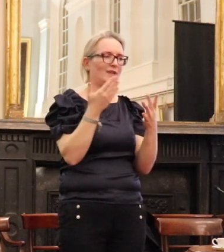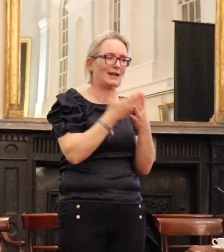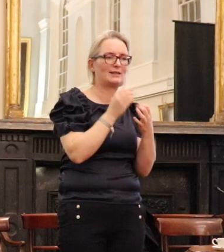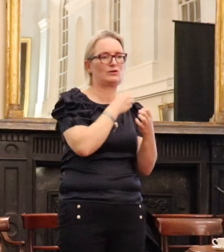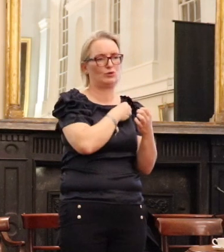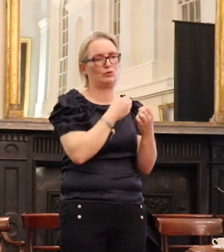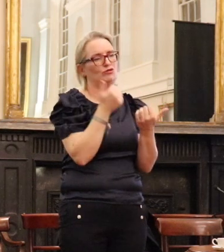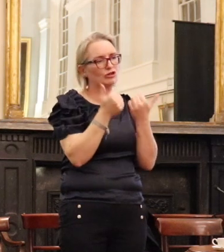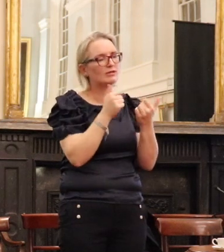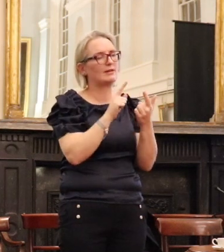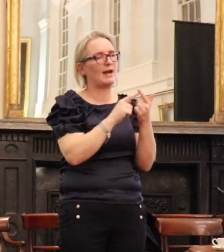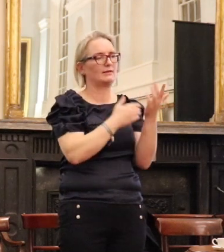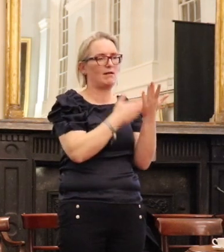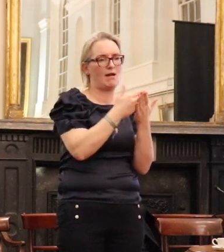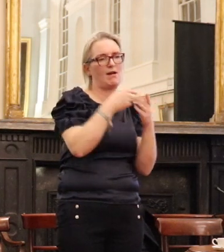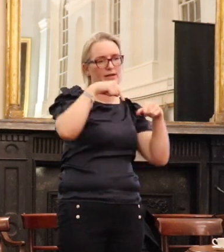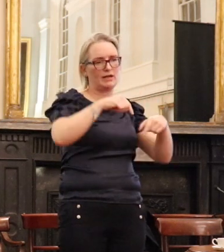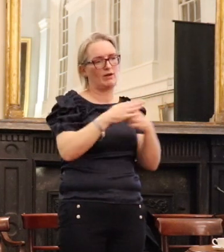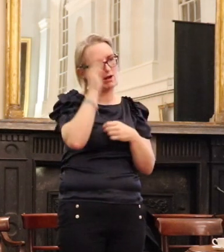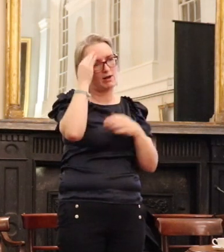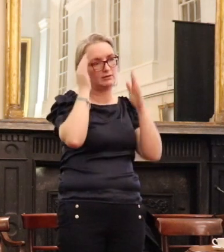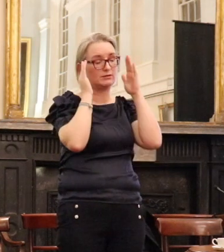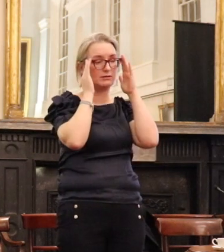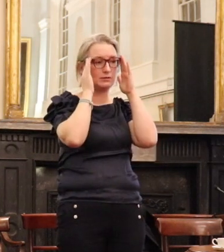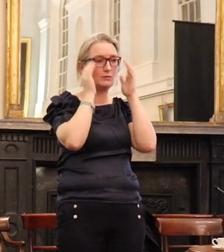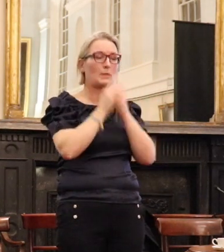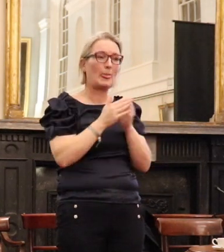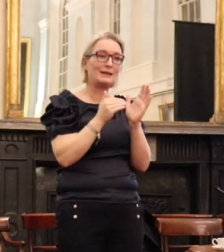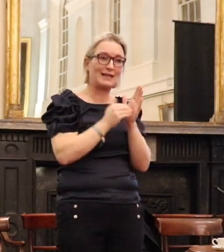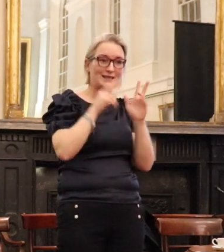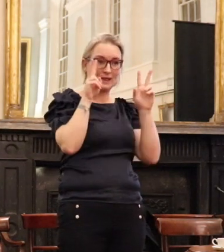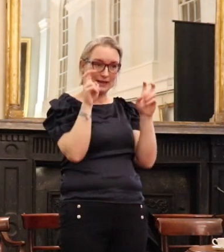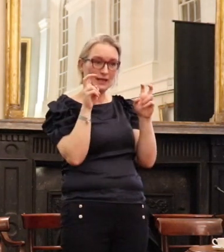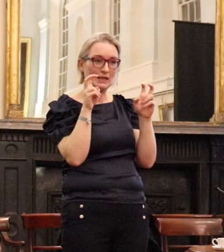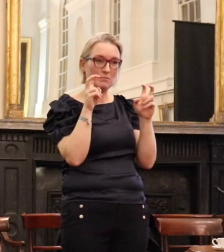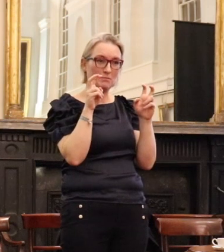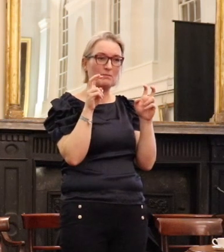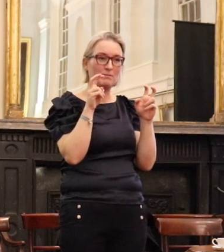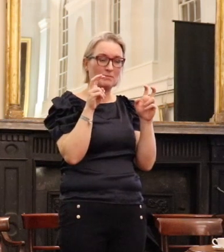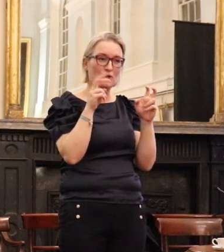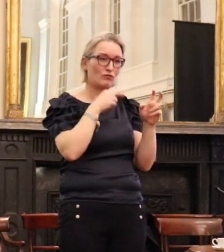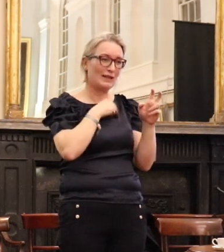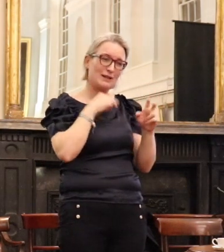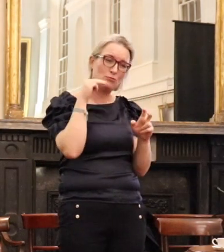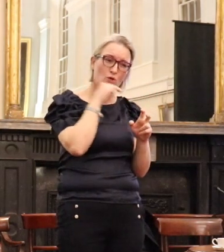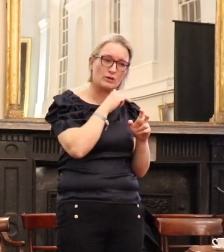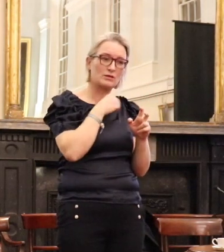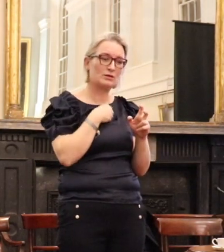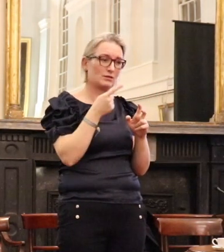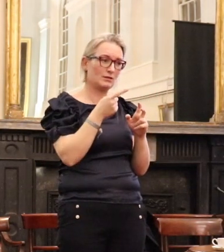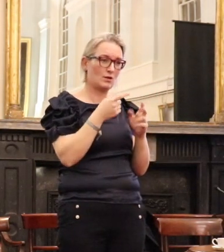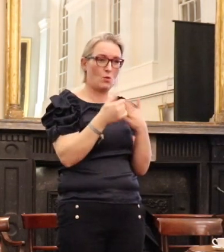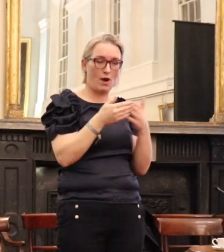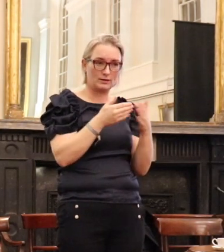before the law in every public. In so far as there is an underlying theme that is, I believe, we should never underestimate the importance of any connection